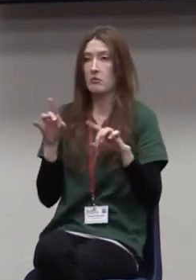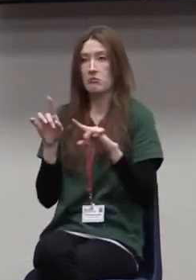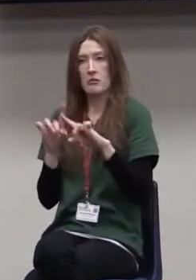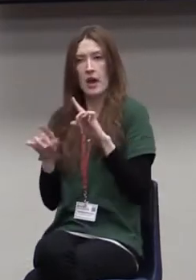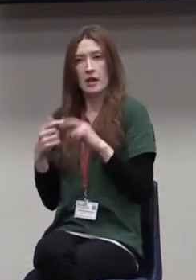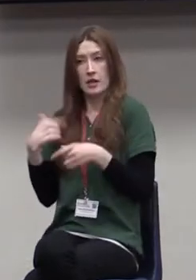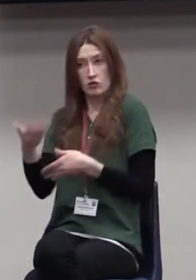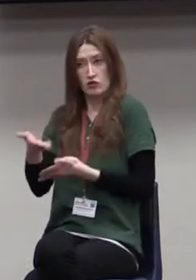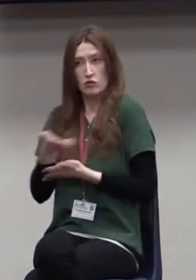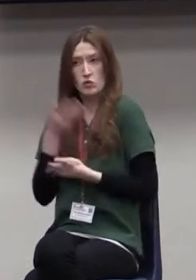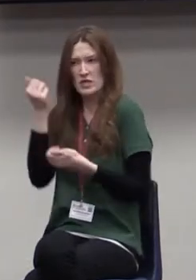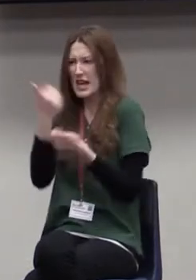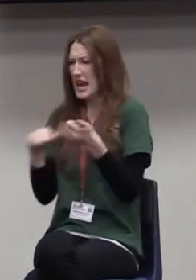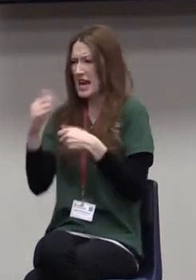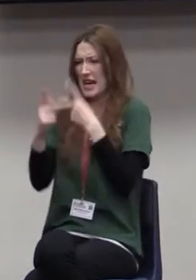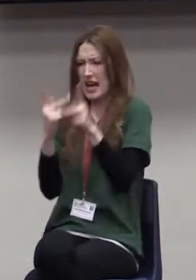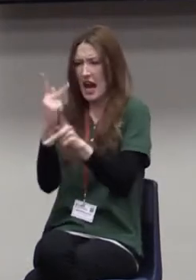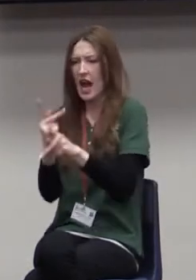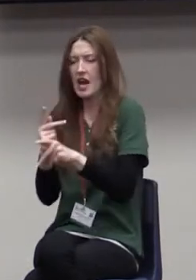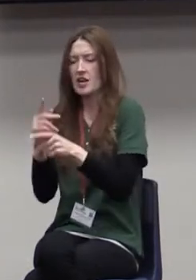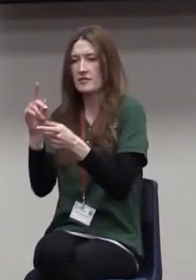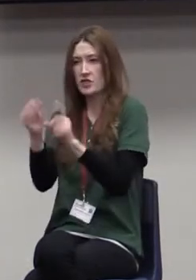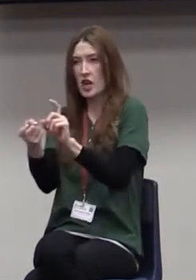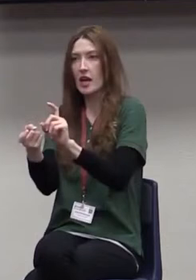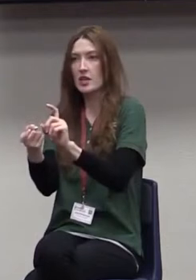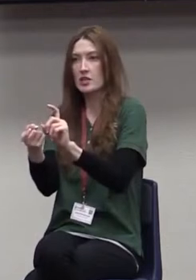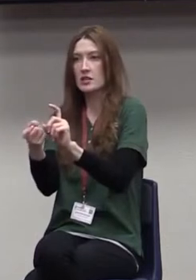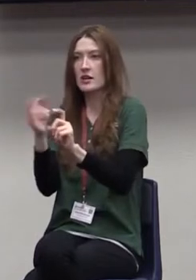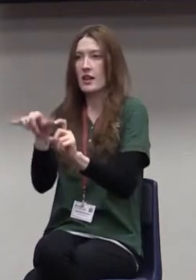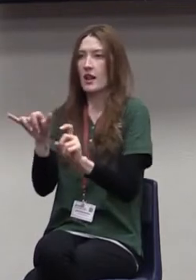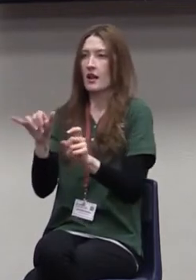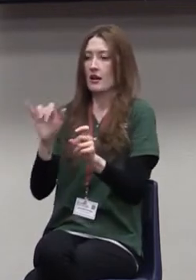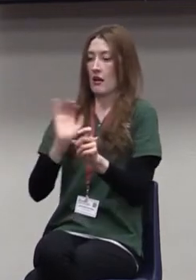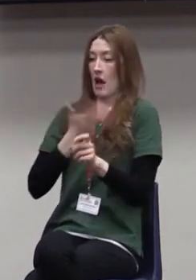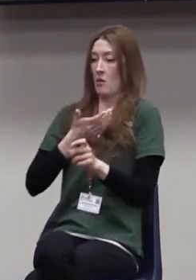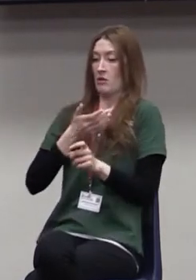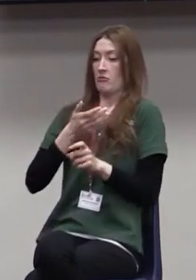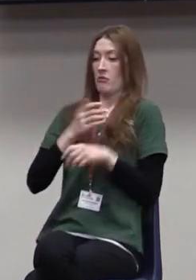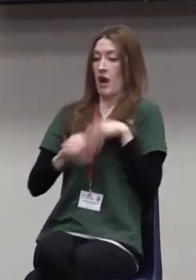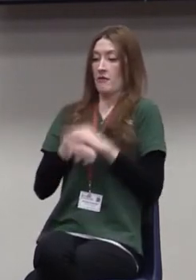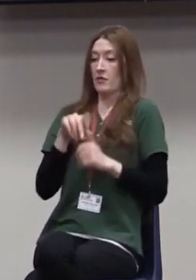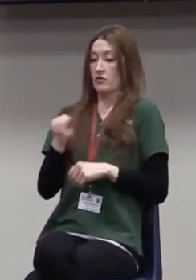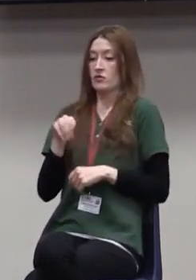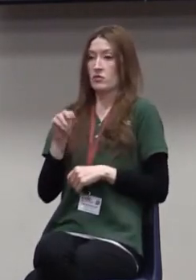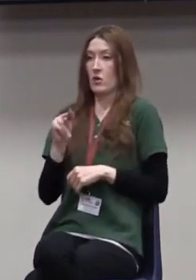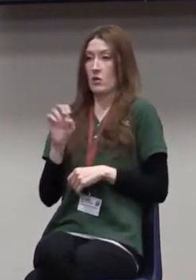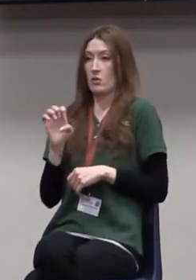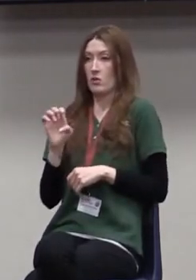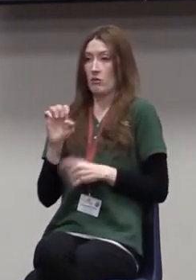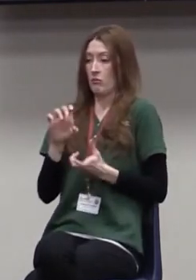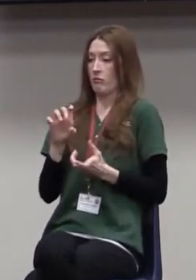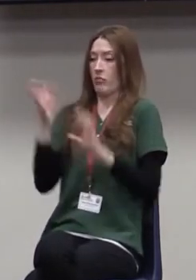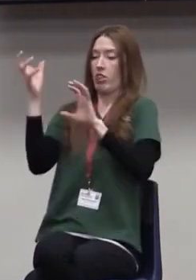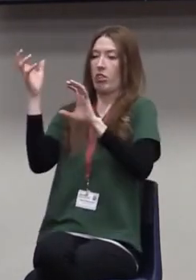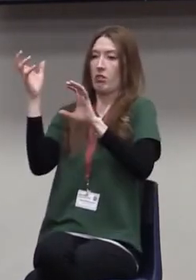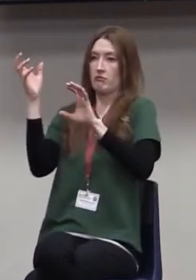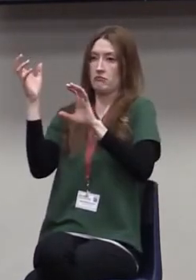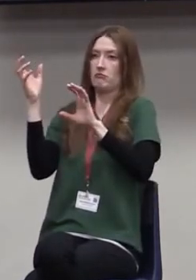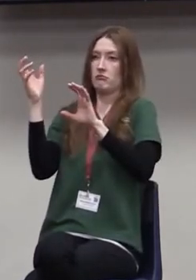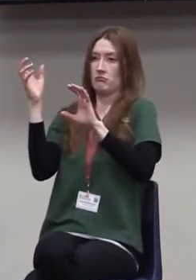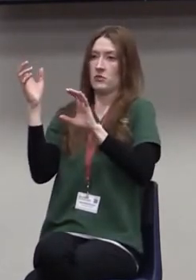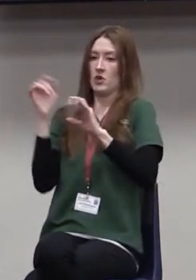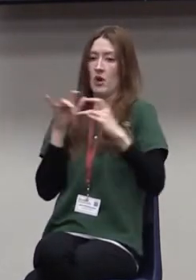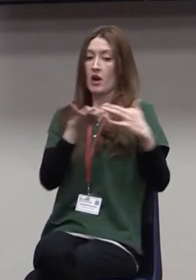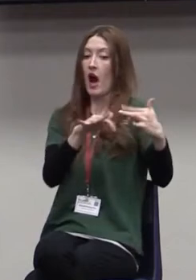introduce change, it disrupts our comfort zone. Now, conflict is really twofold.